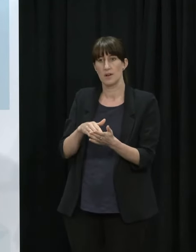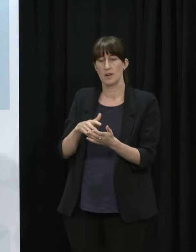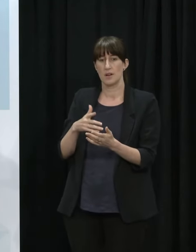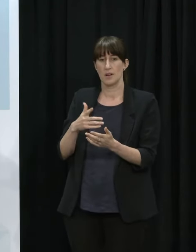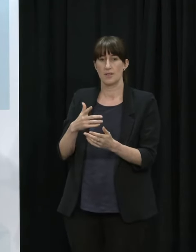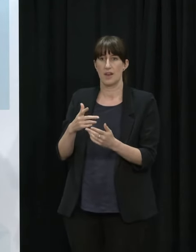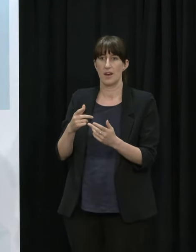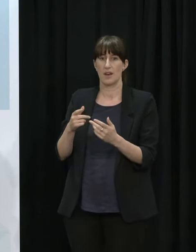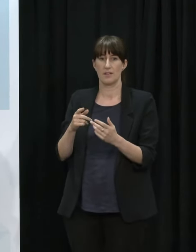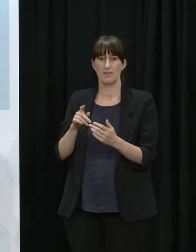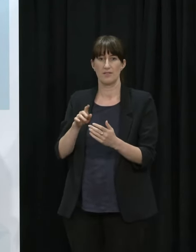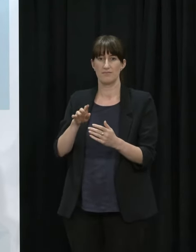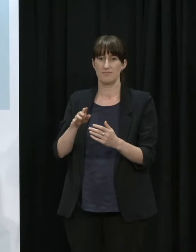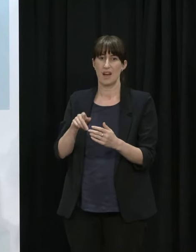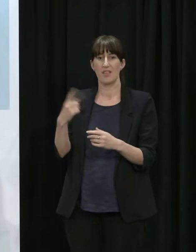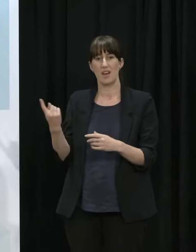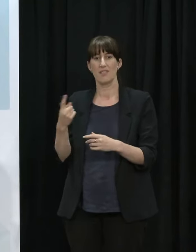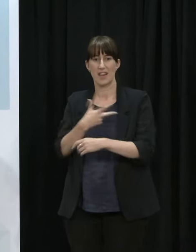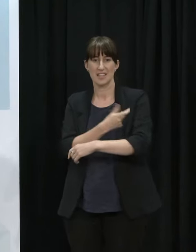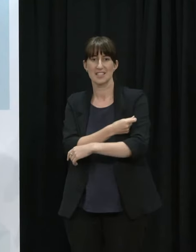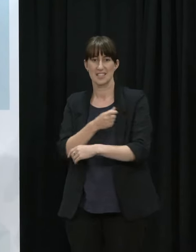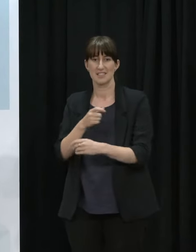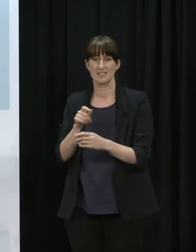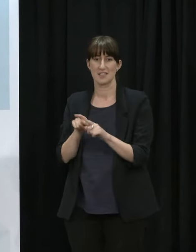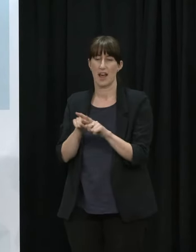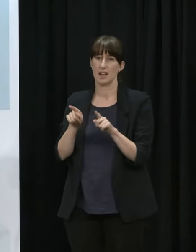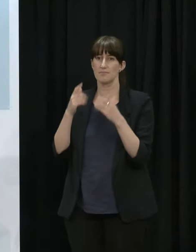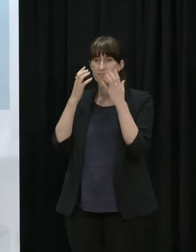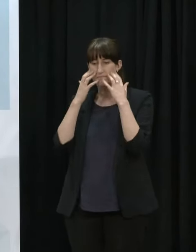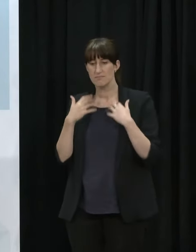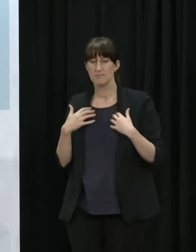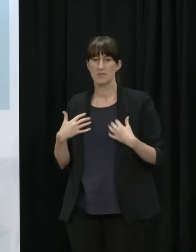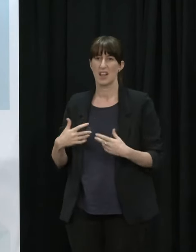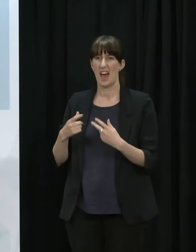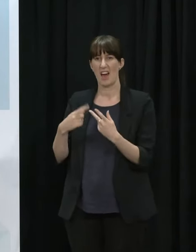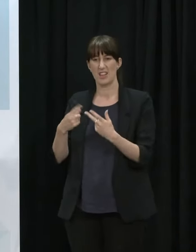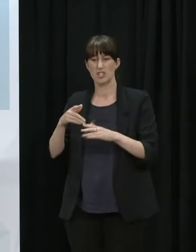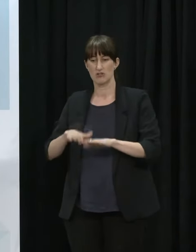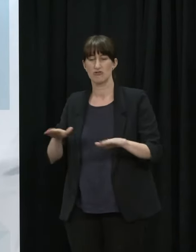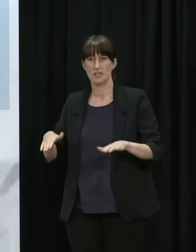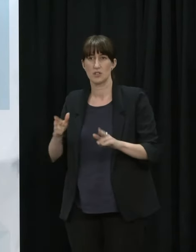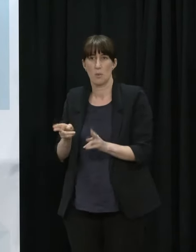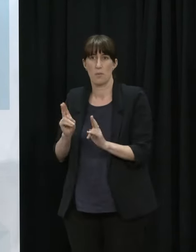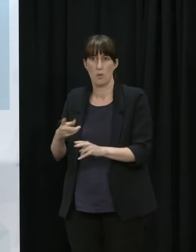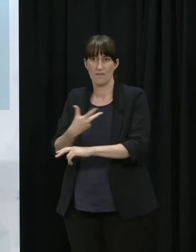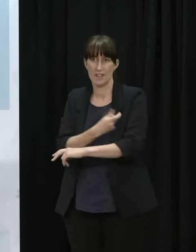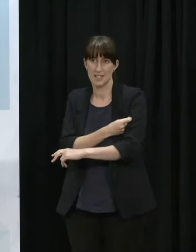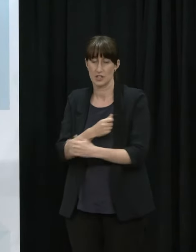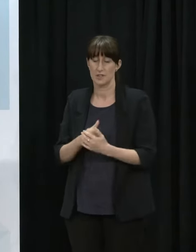and COVID boosters for young people and adults.